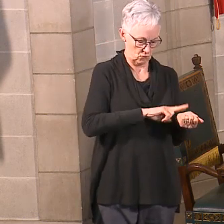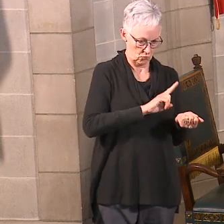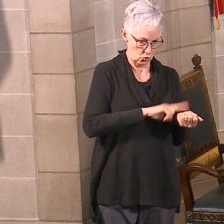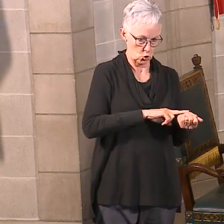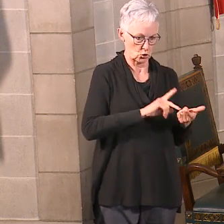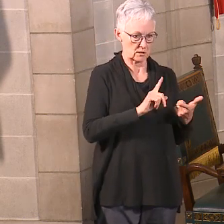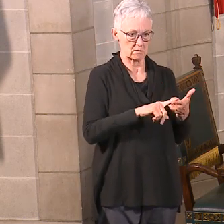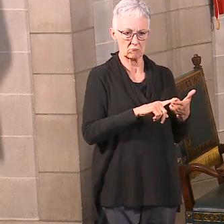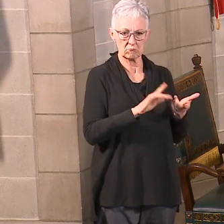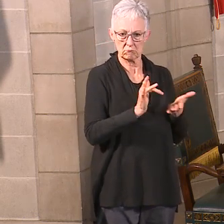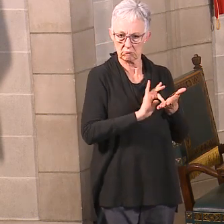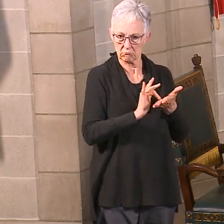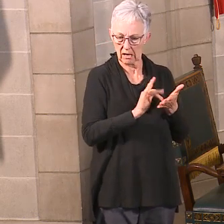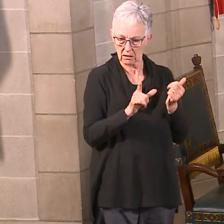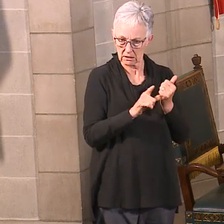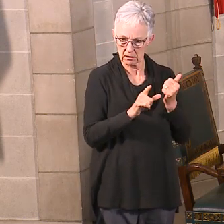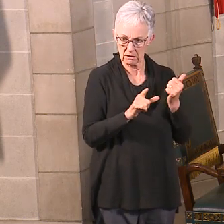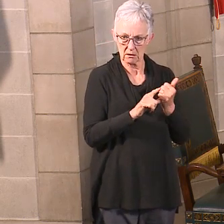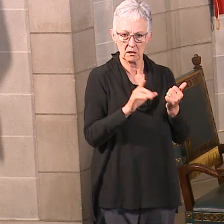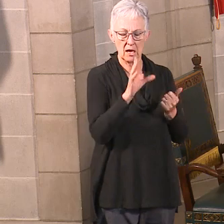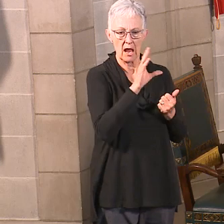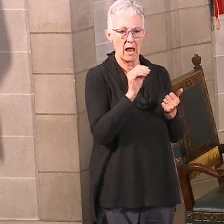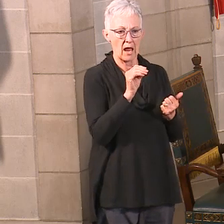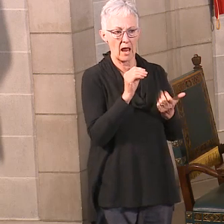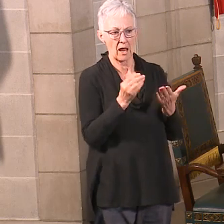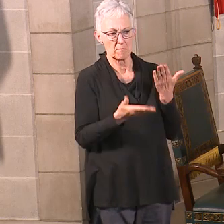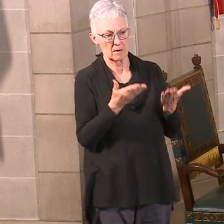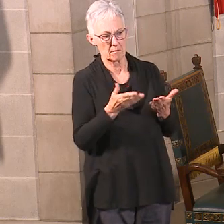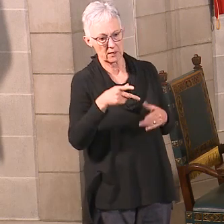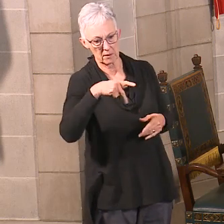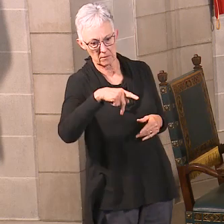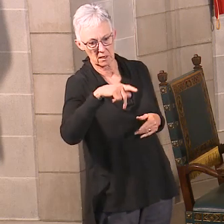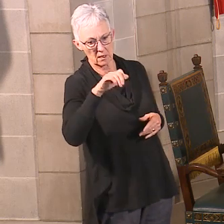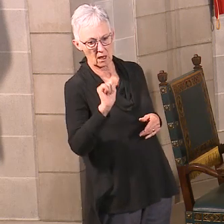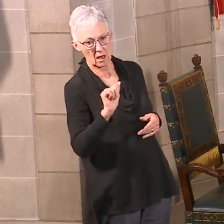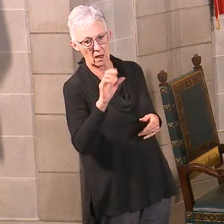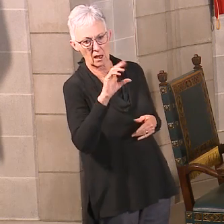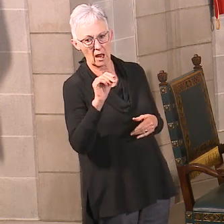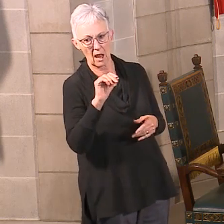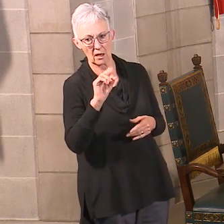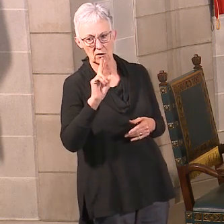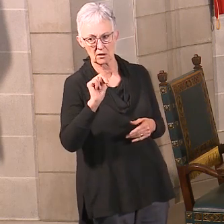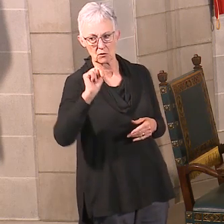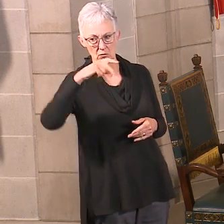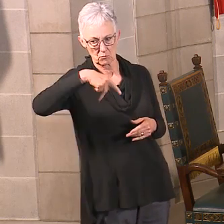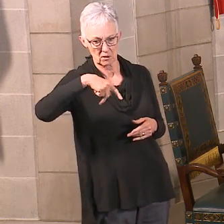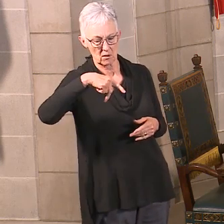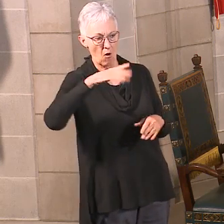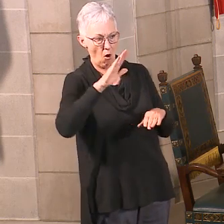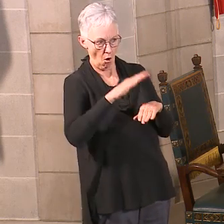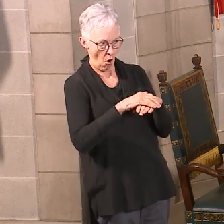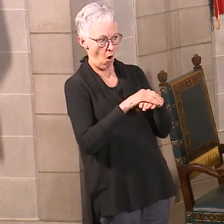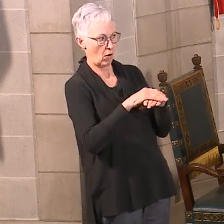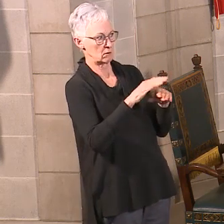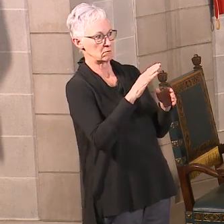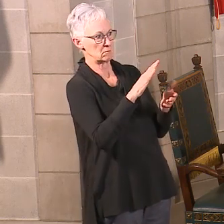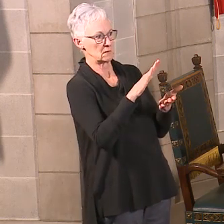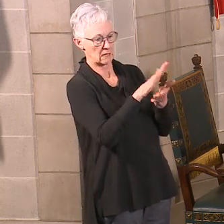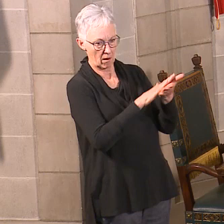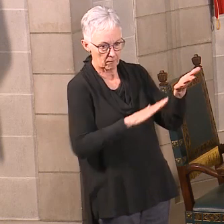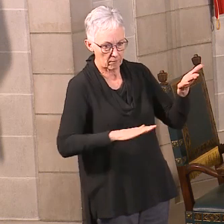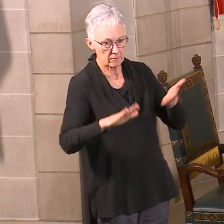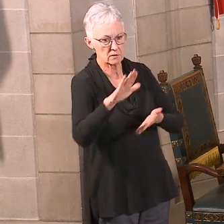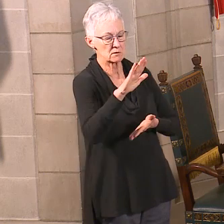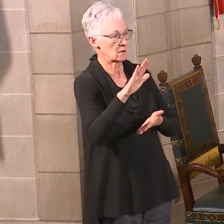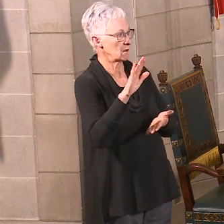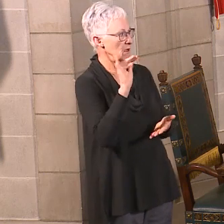and even mid-level practitioners such as PAs and nurse practitioners on site. The mid